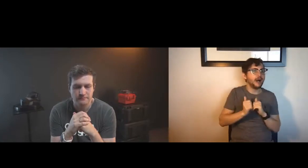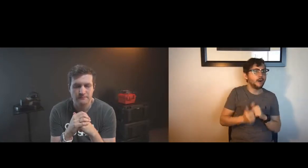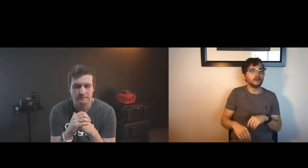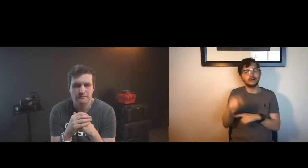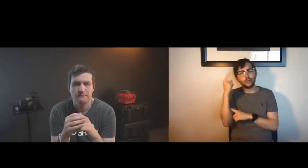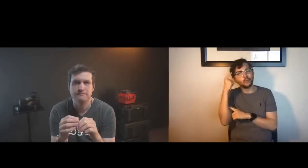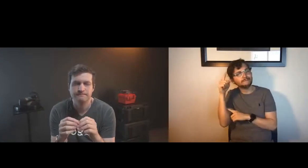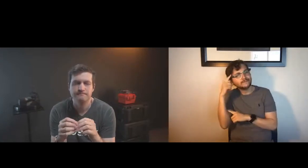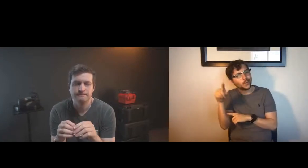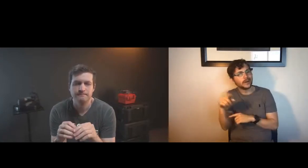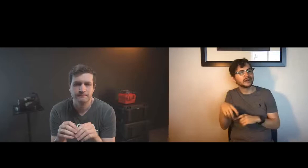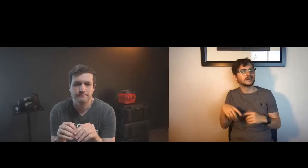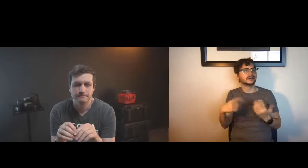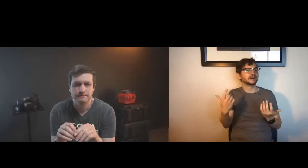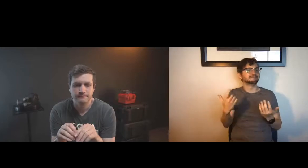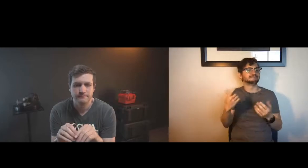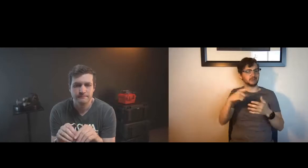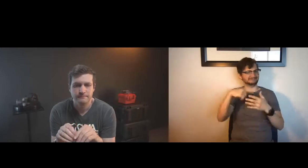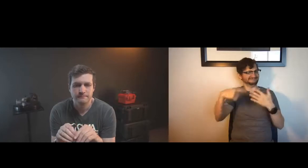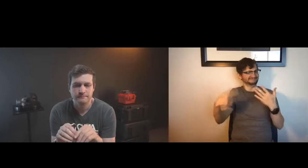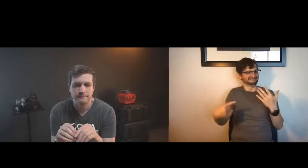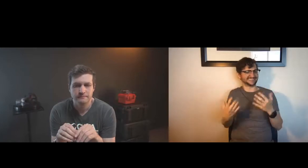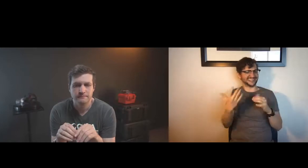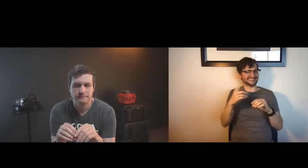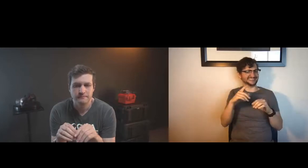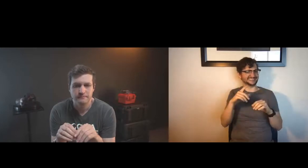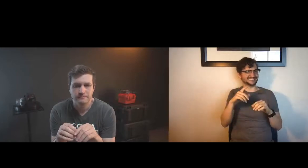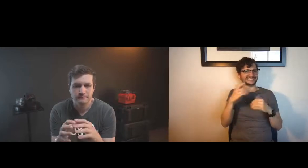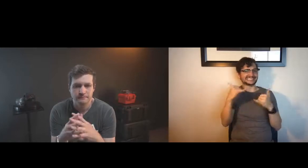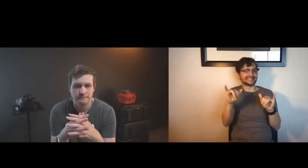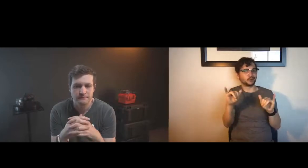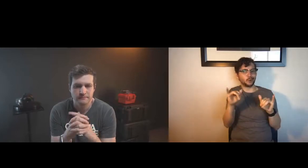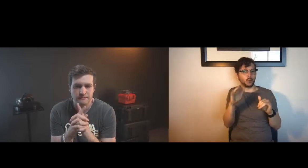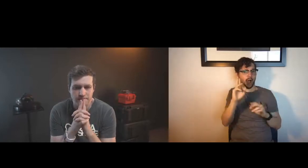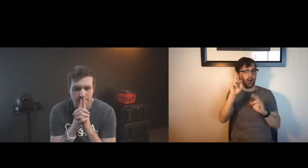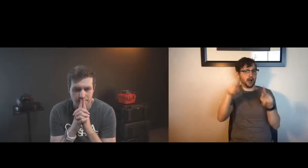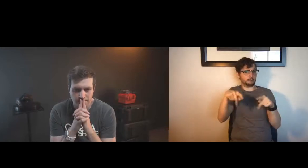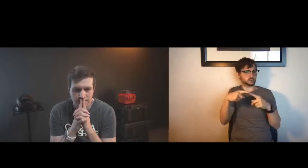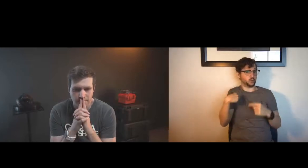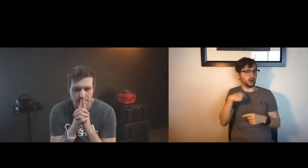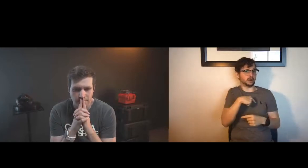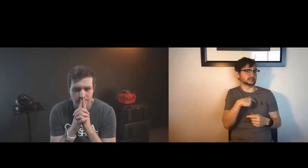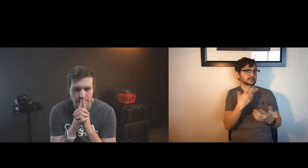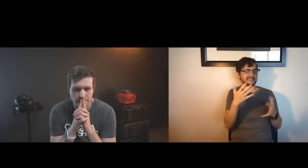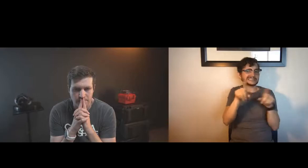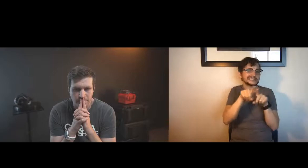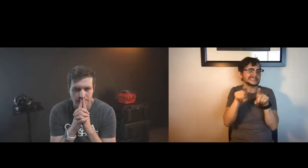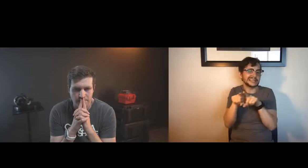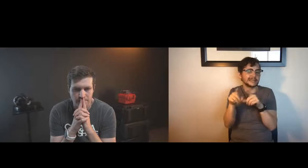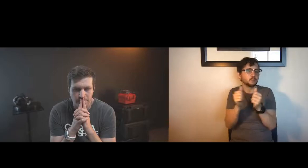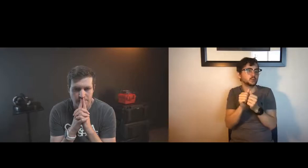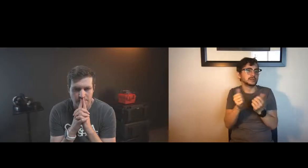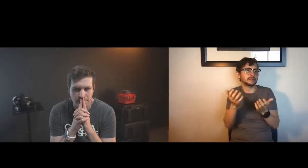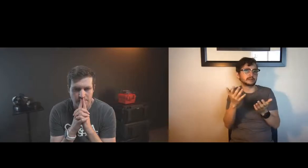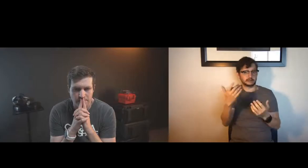are still trying to figure out what the rules of interaction are what they are how they should be what the rationale is it's